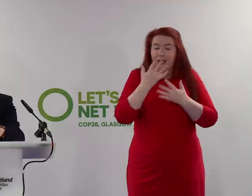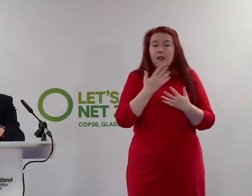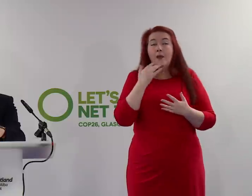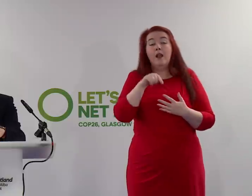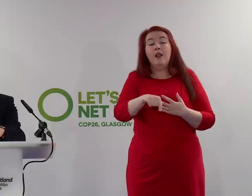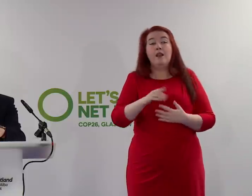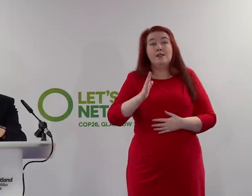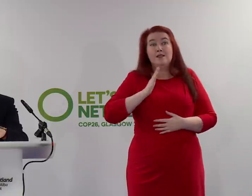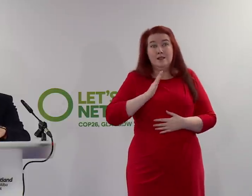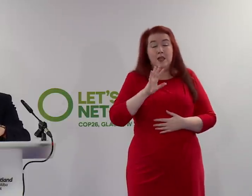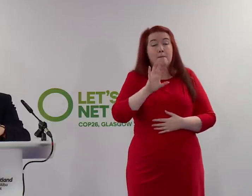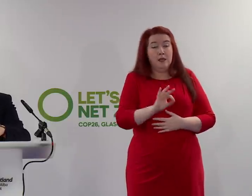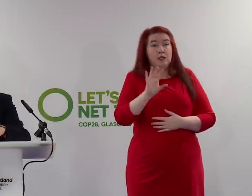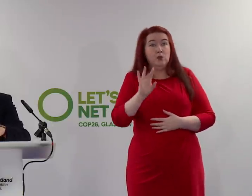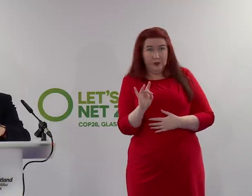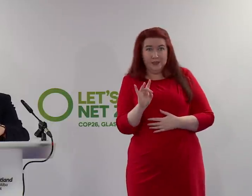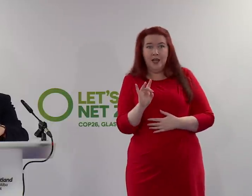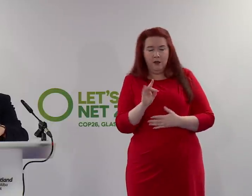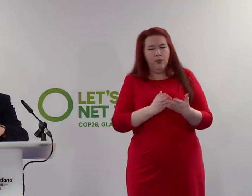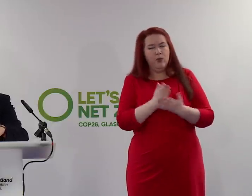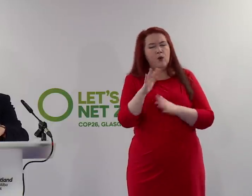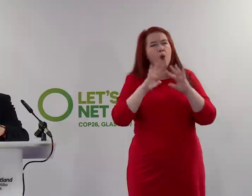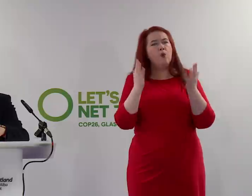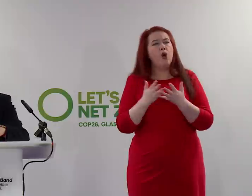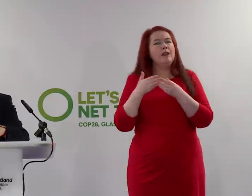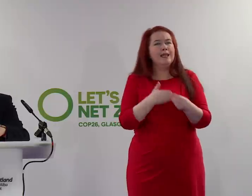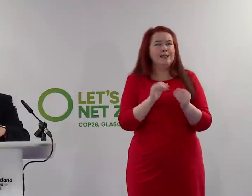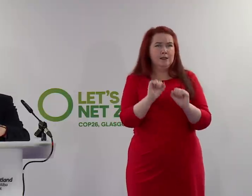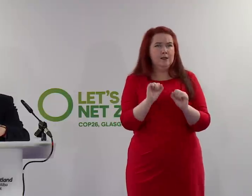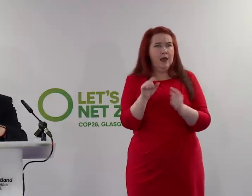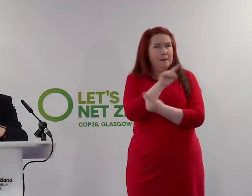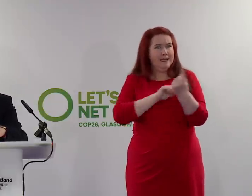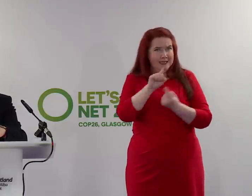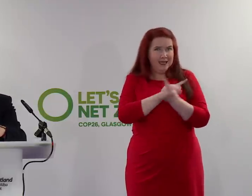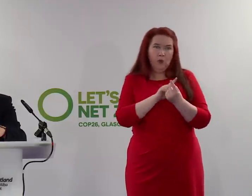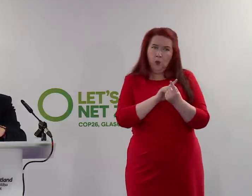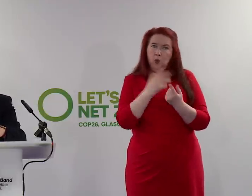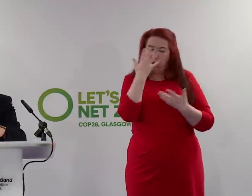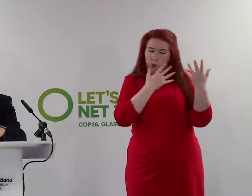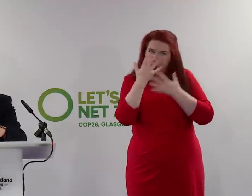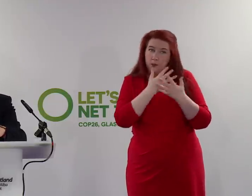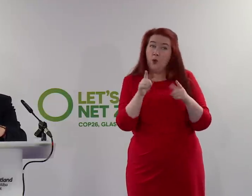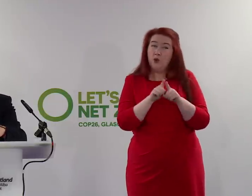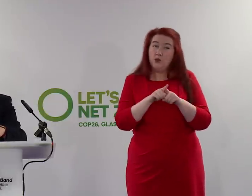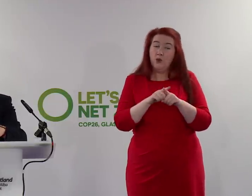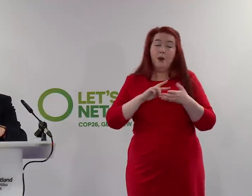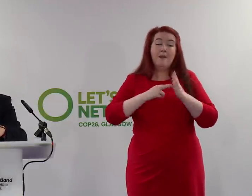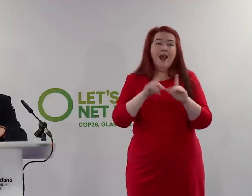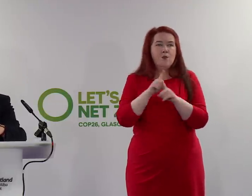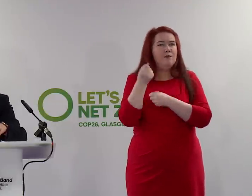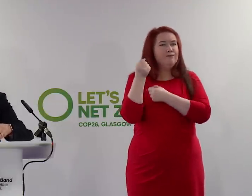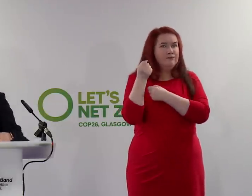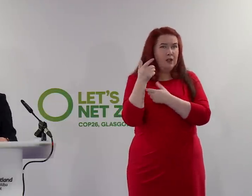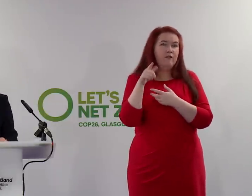coming Sunday, Monday and Tuesday during the World Leaders Summit. And there are planned demonstrations for Friday